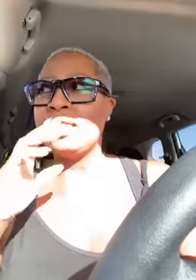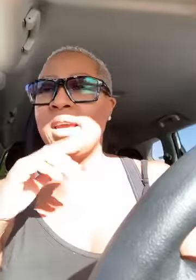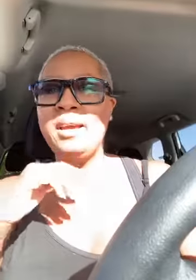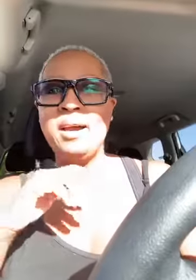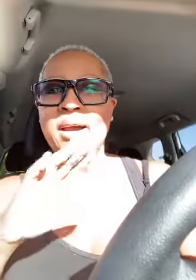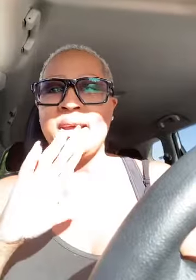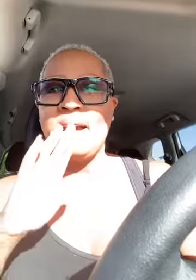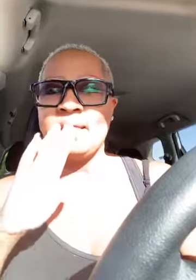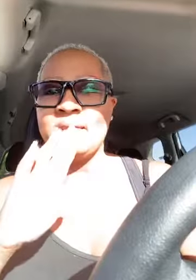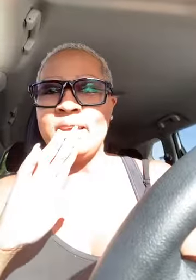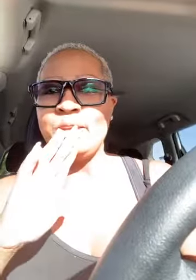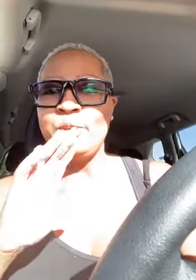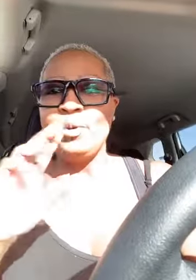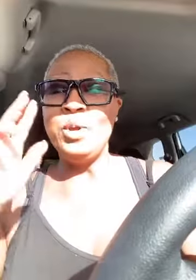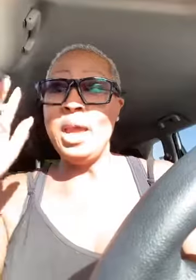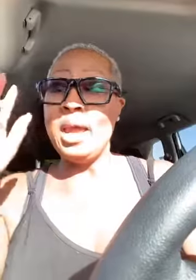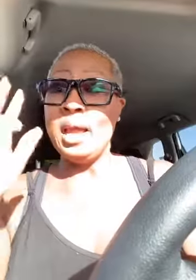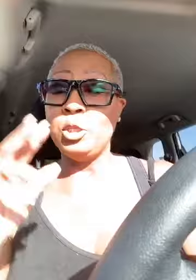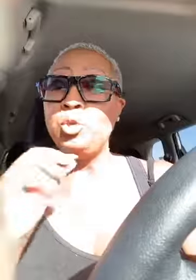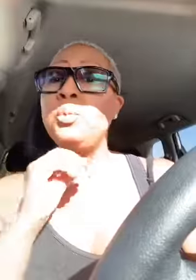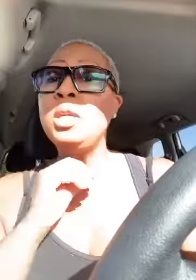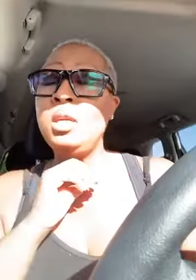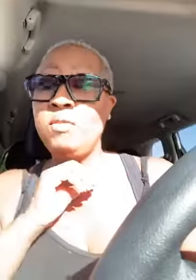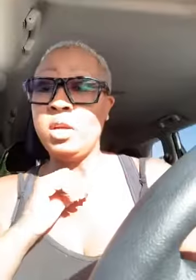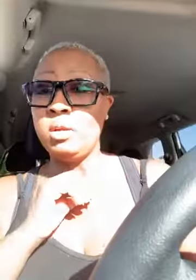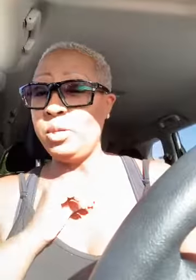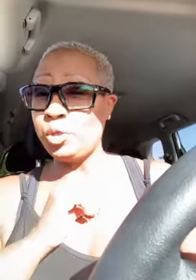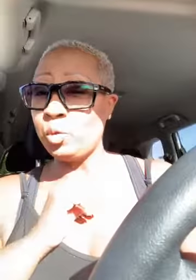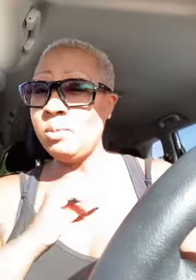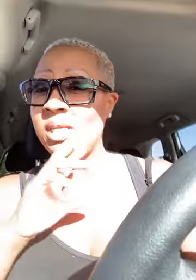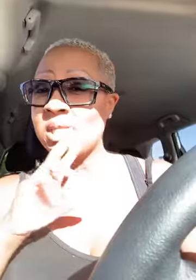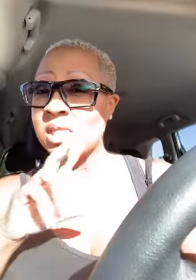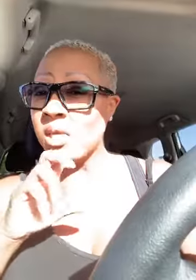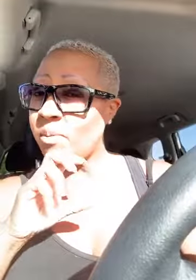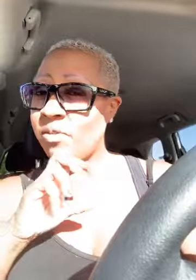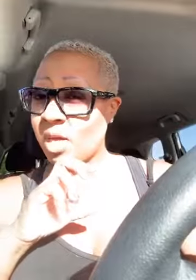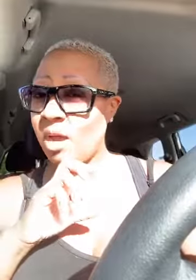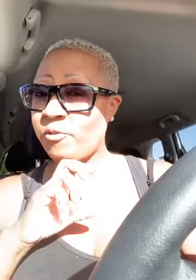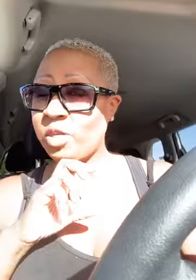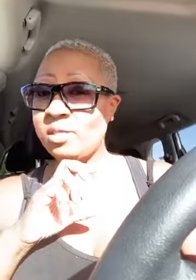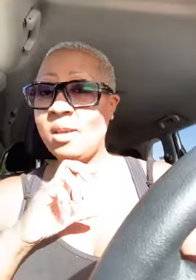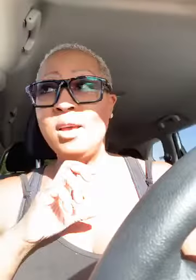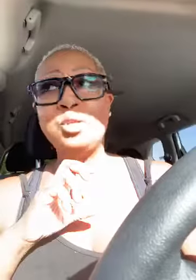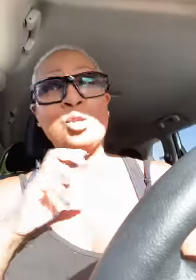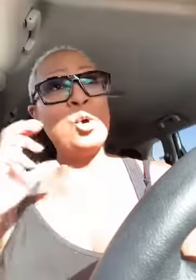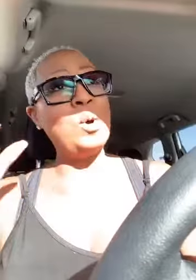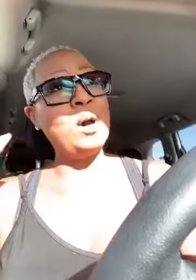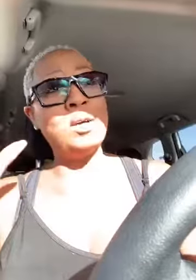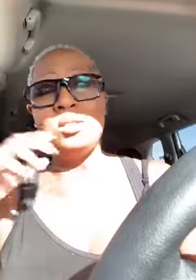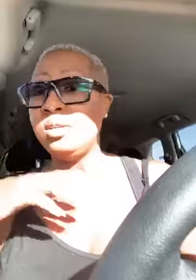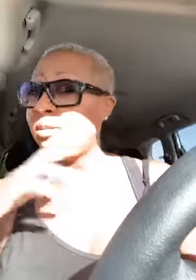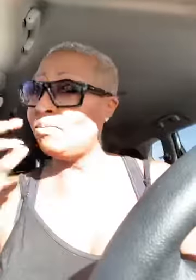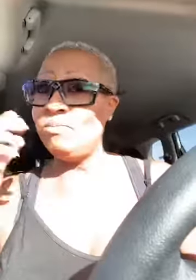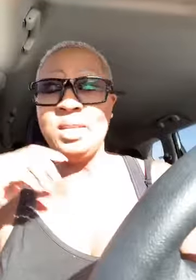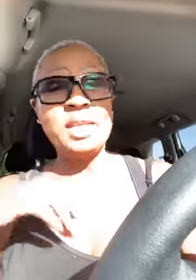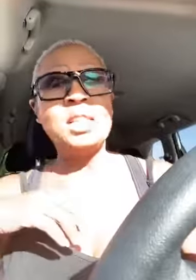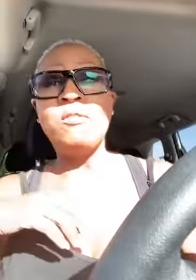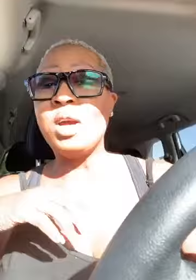i thank god i thank you and i do believe they're going to be streaming some of the conference so uh just next level